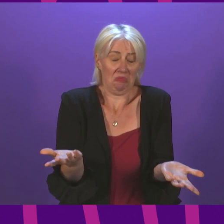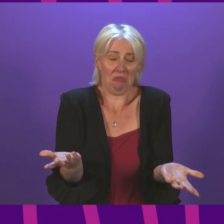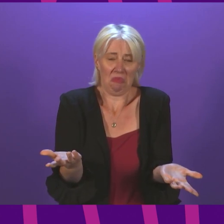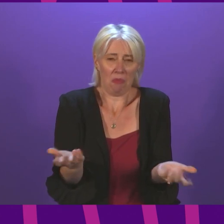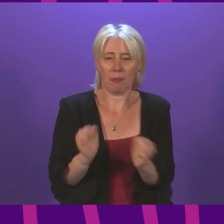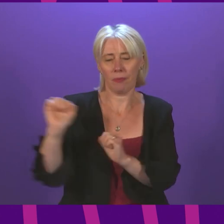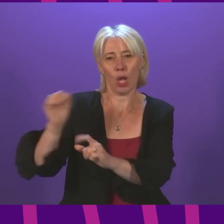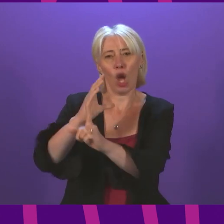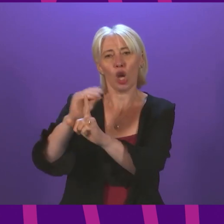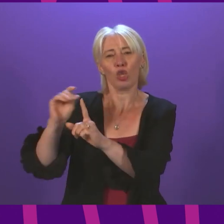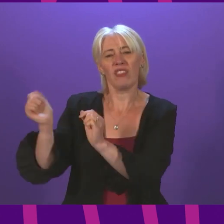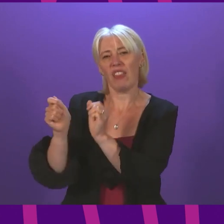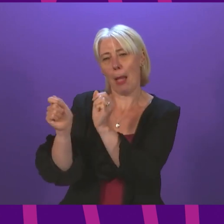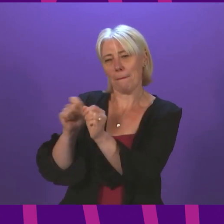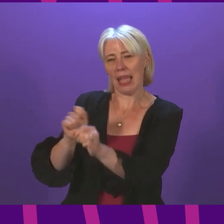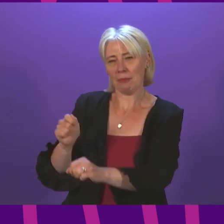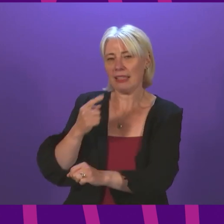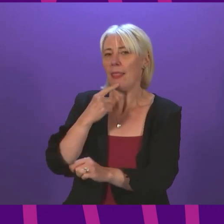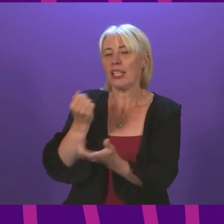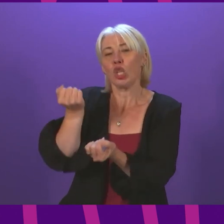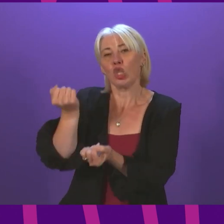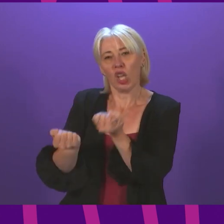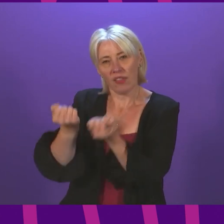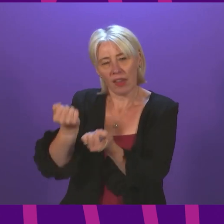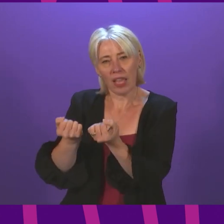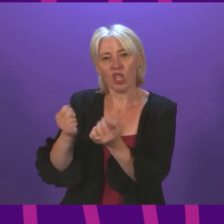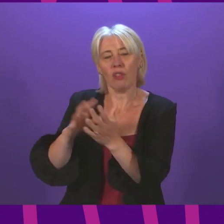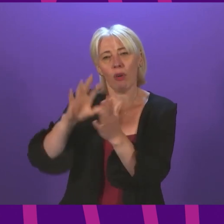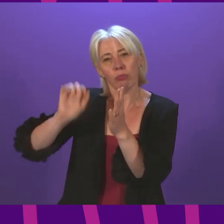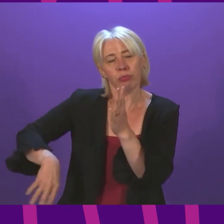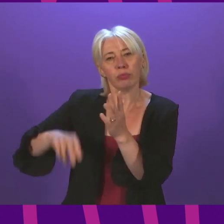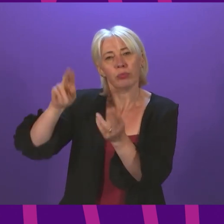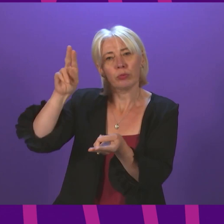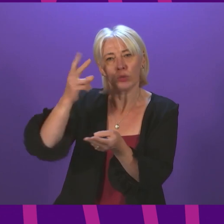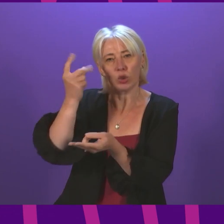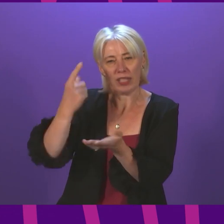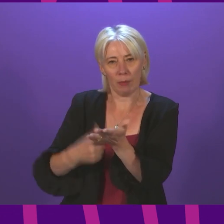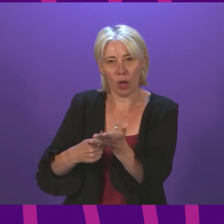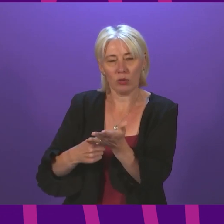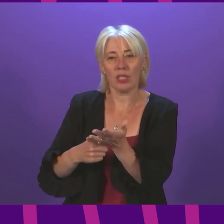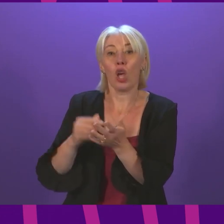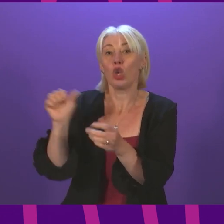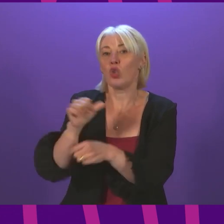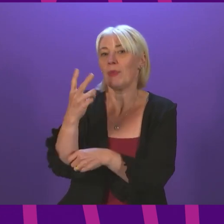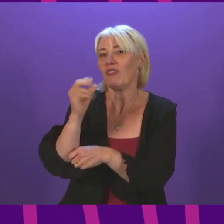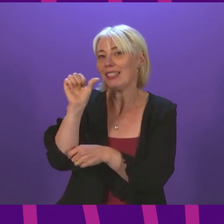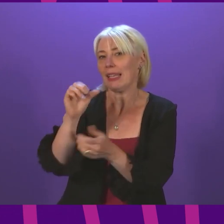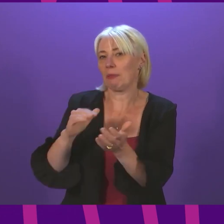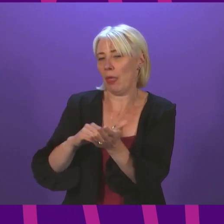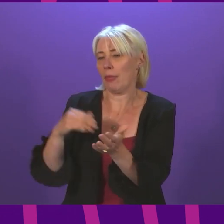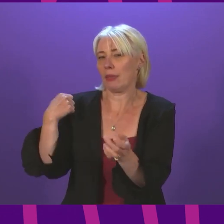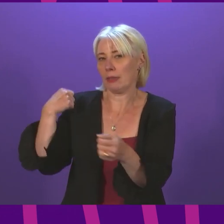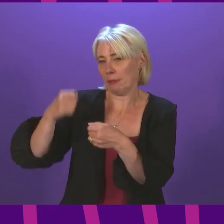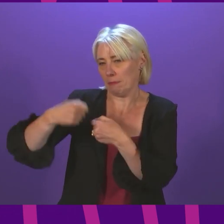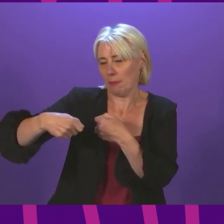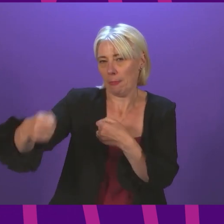within the Conservative Amendment, they claim that the justification for removing the uplift, which was extended to cover the last six months, is that employment